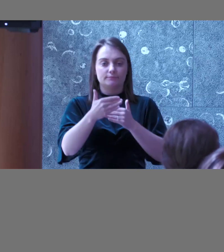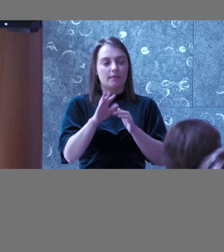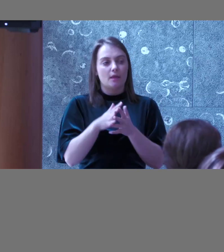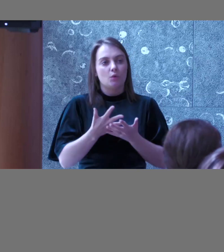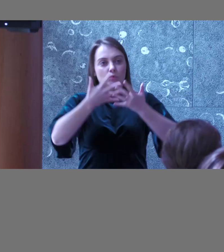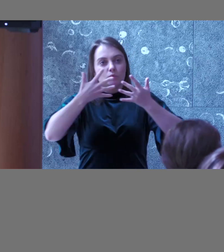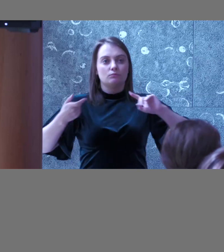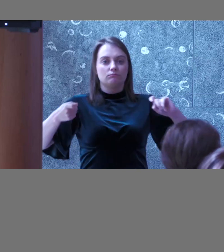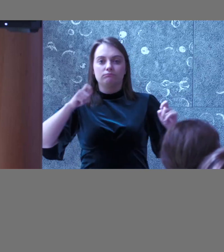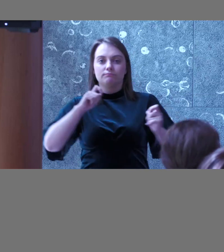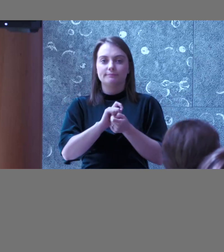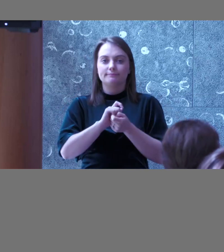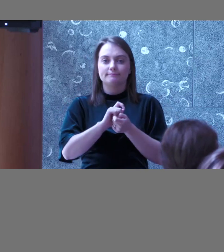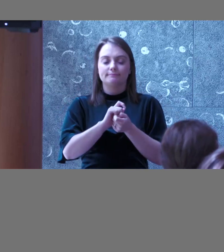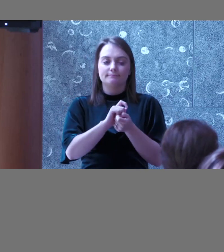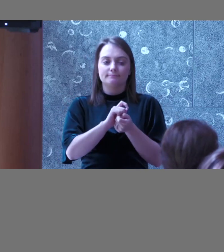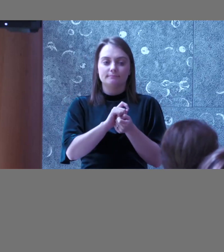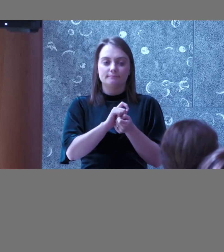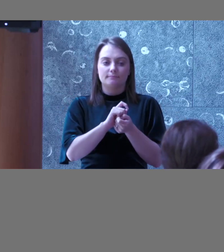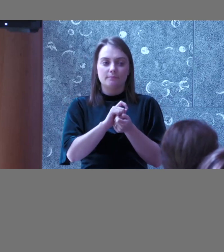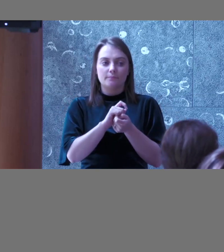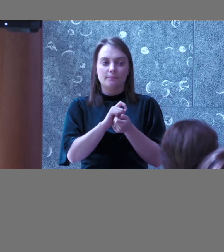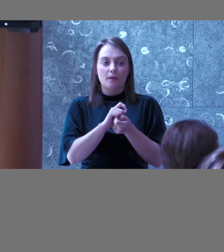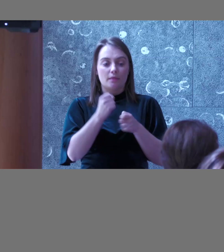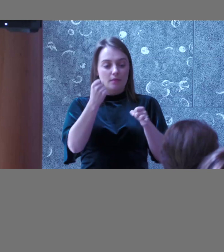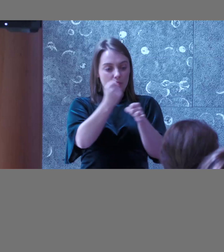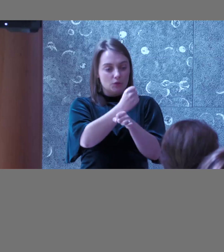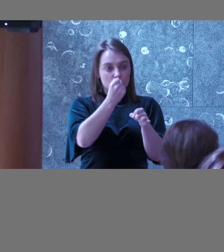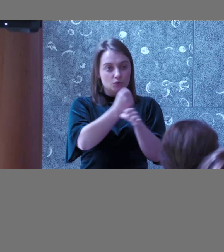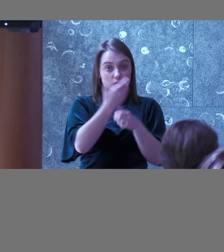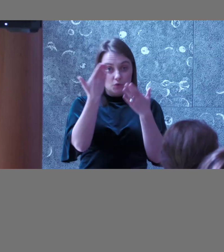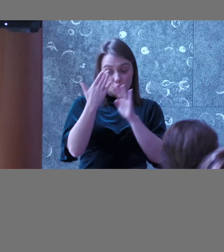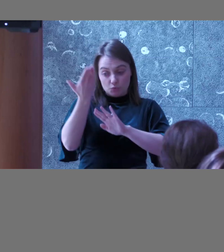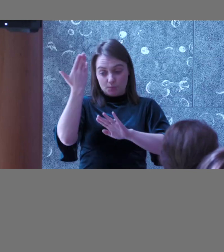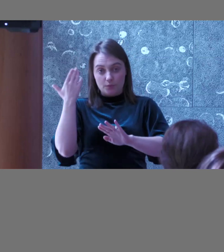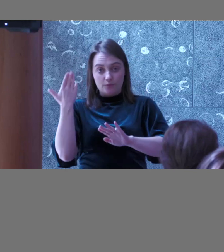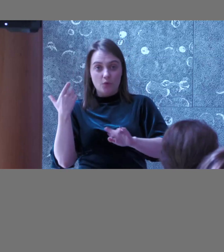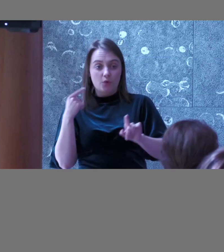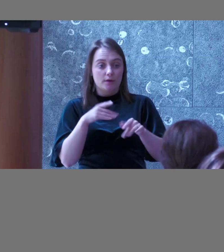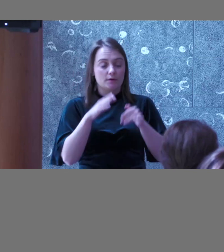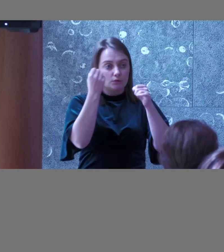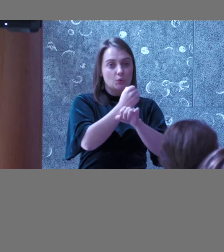difference to as I say the scores that I would have showed you earlier on you know so